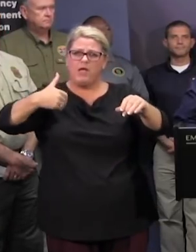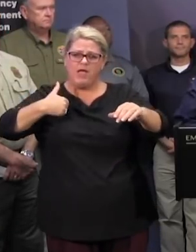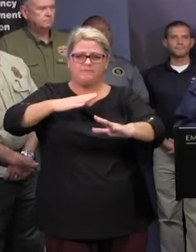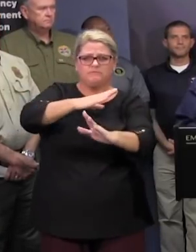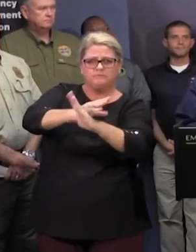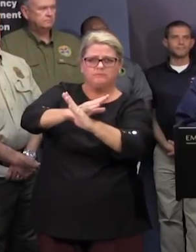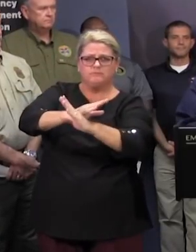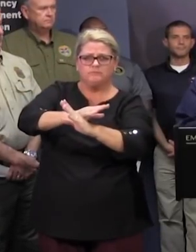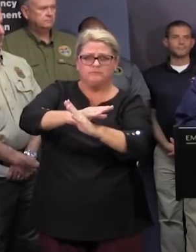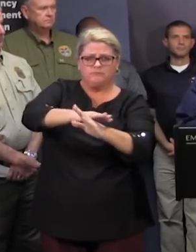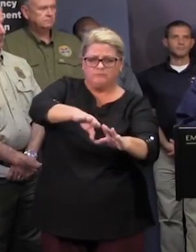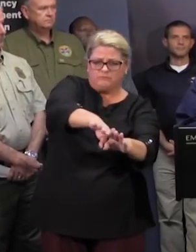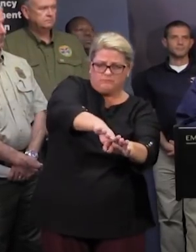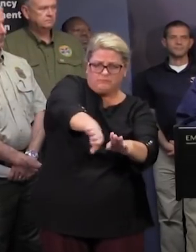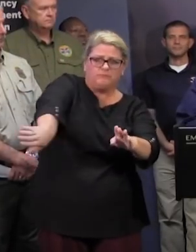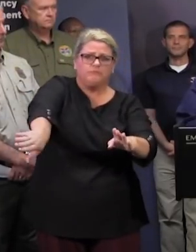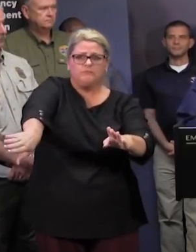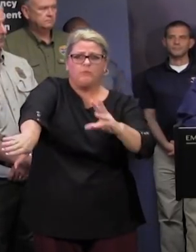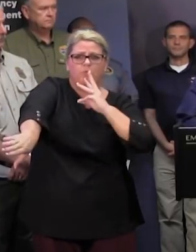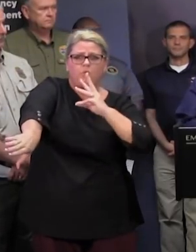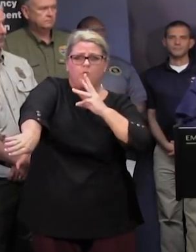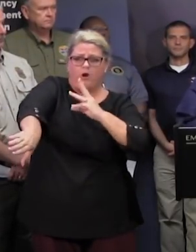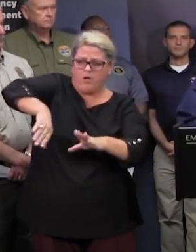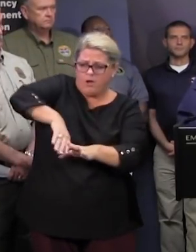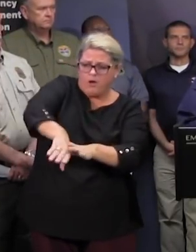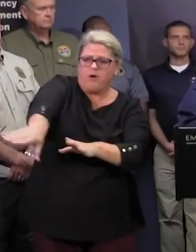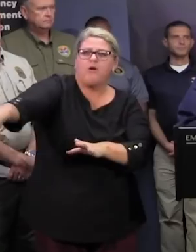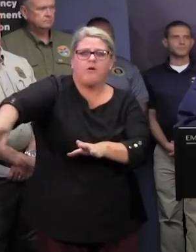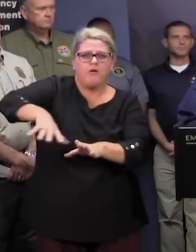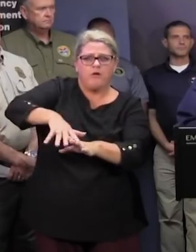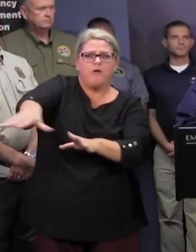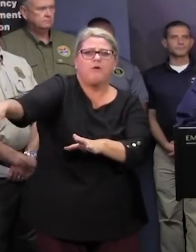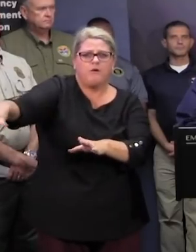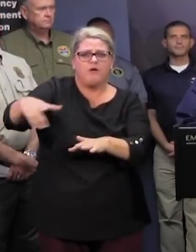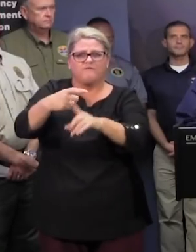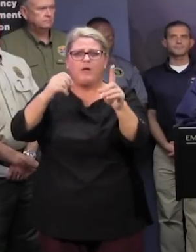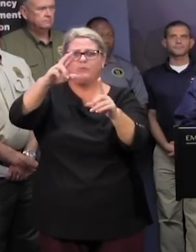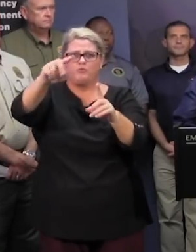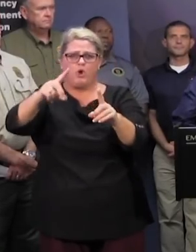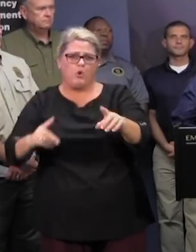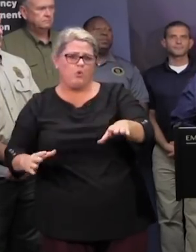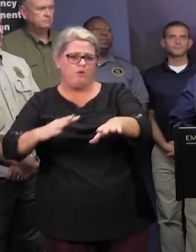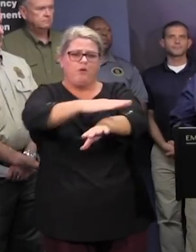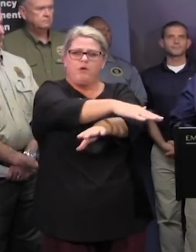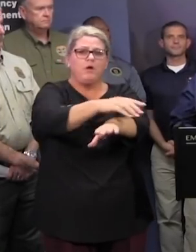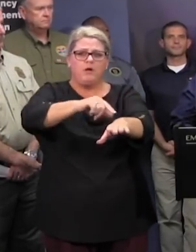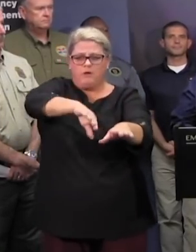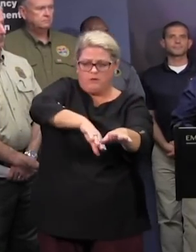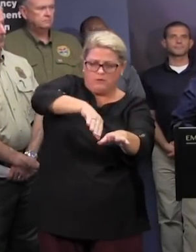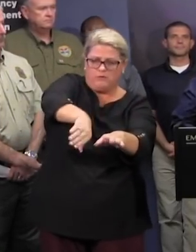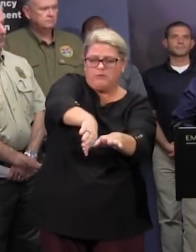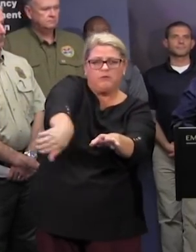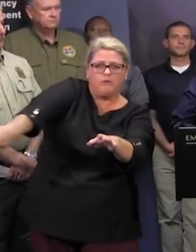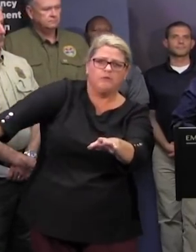structure to hold back those flood waters and divert them away from the from the causeway from the roadway itself as